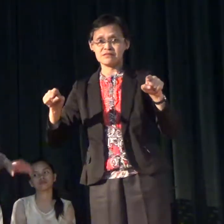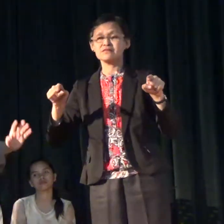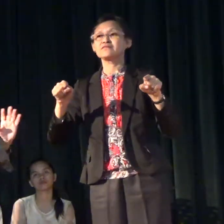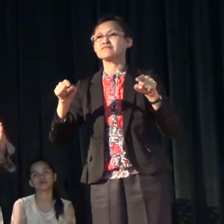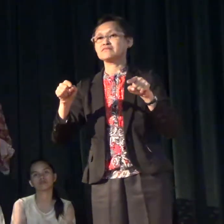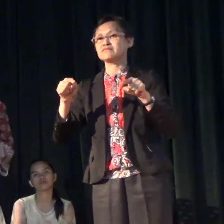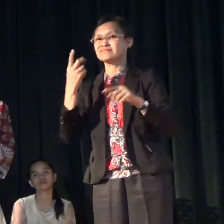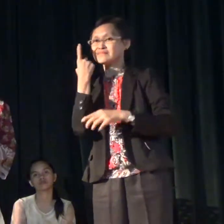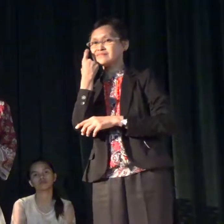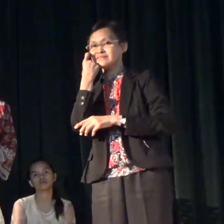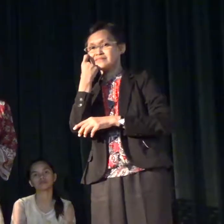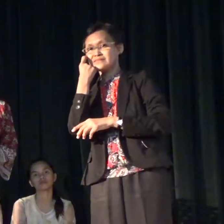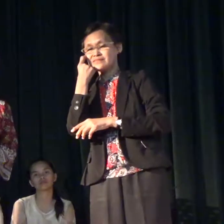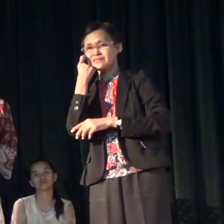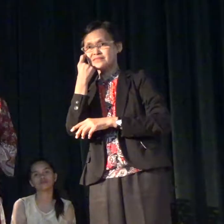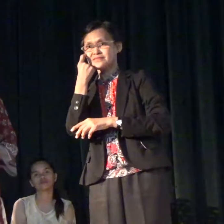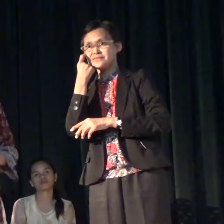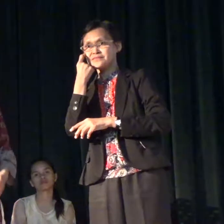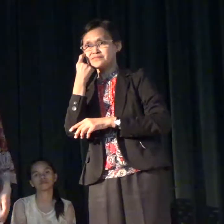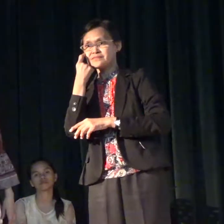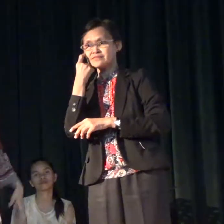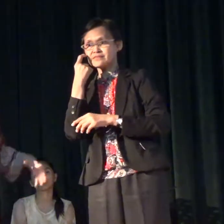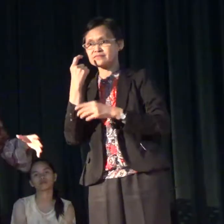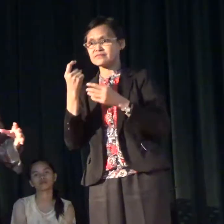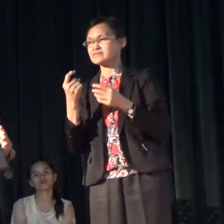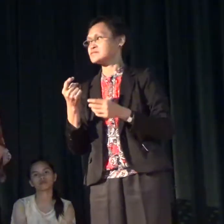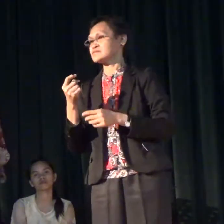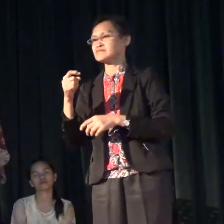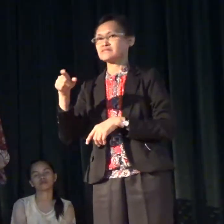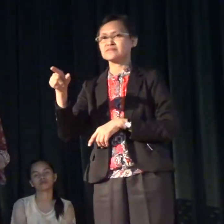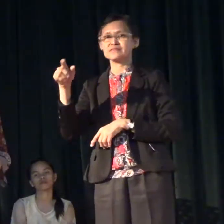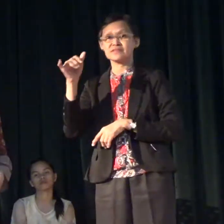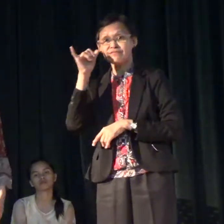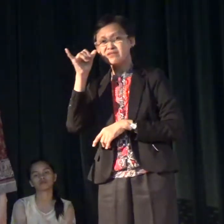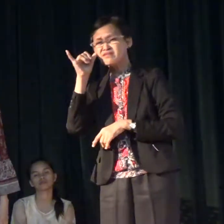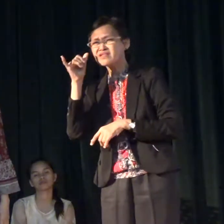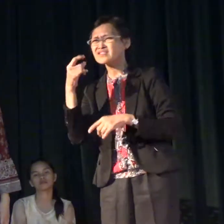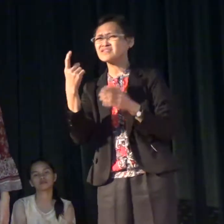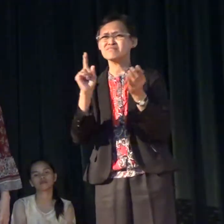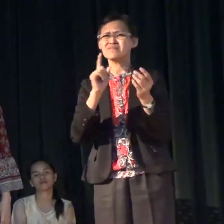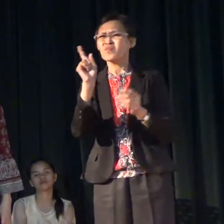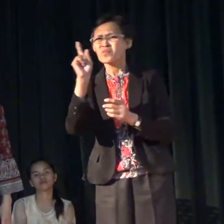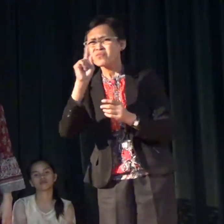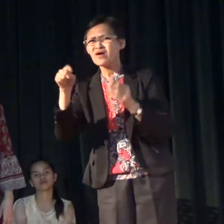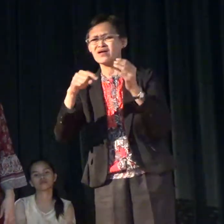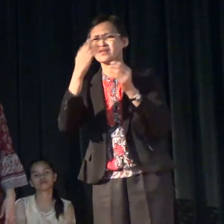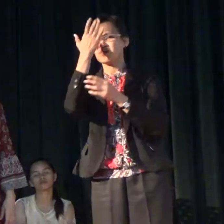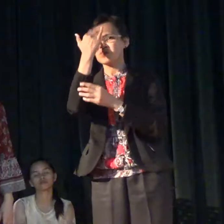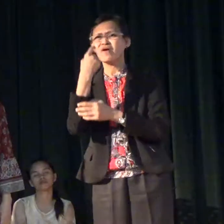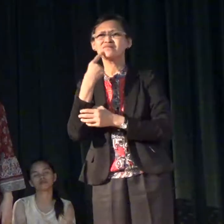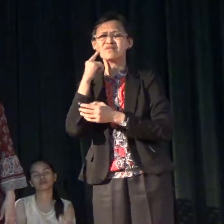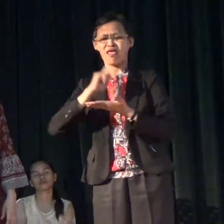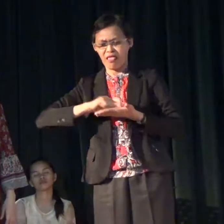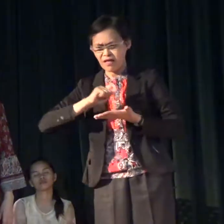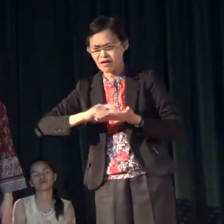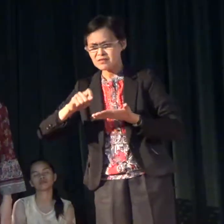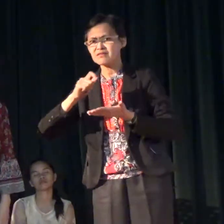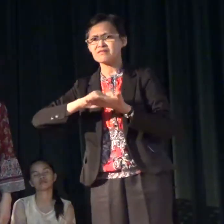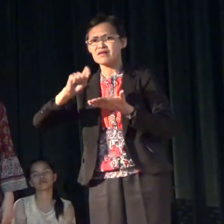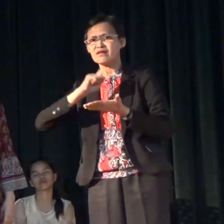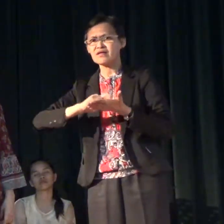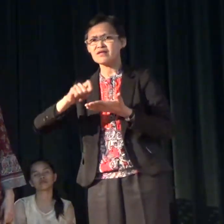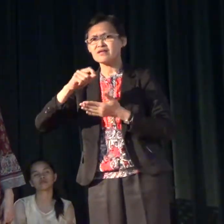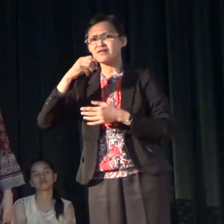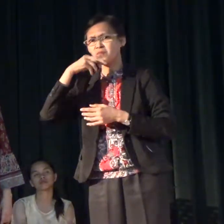Earlier, I hindi ko si Greg was talking about ano ba yan? Bakit ang mga deaf pag-usula? Parang